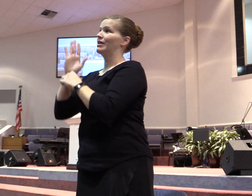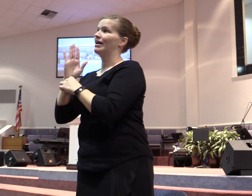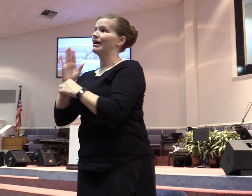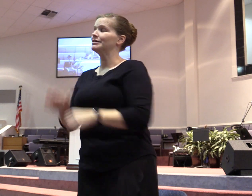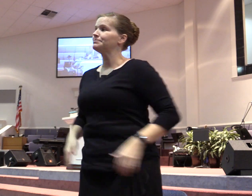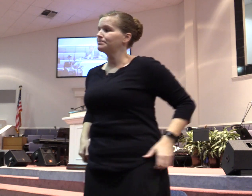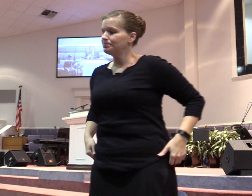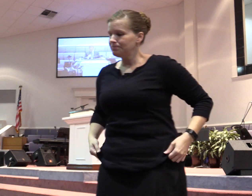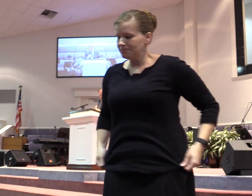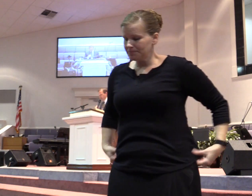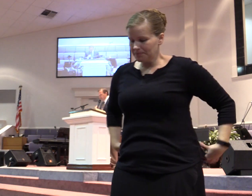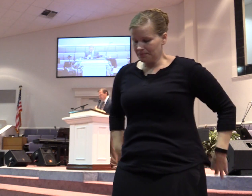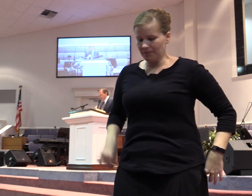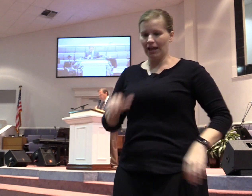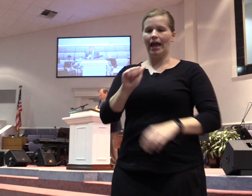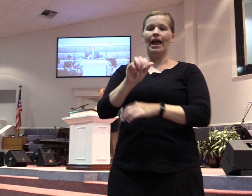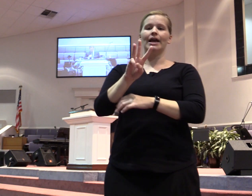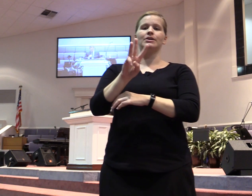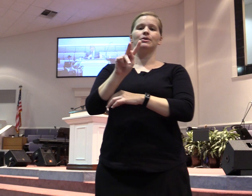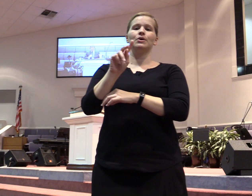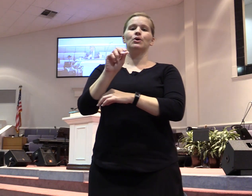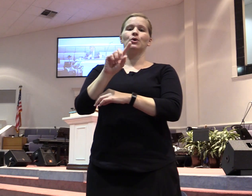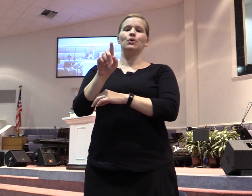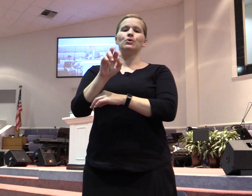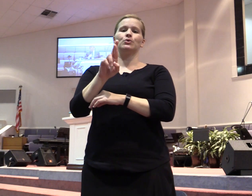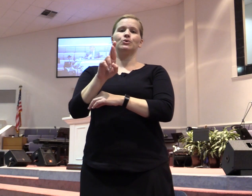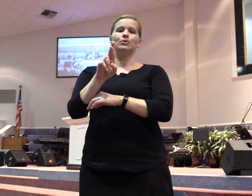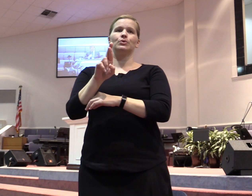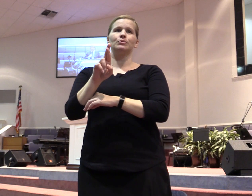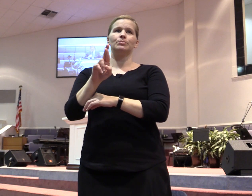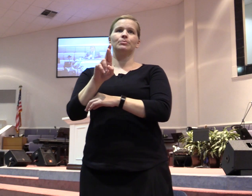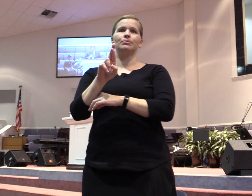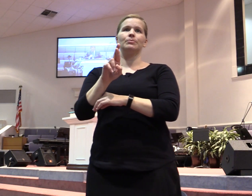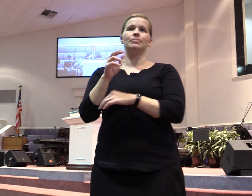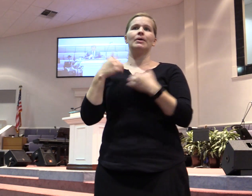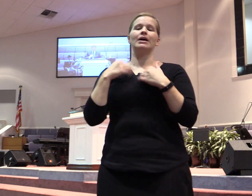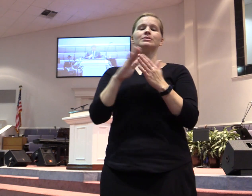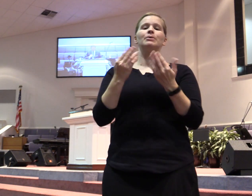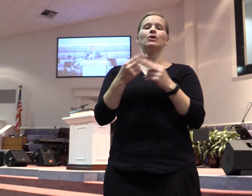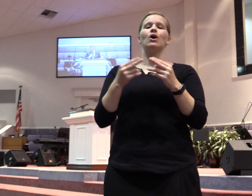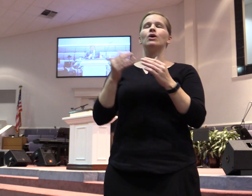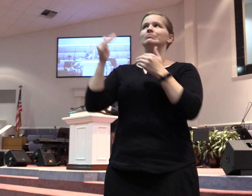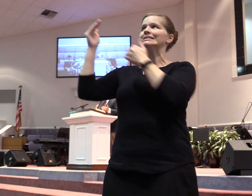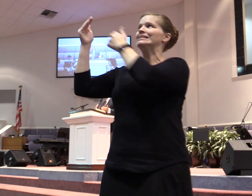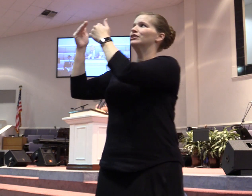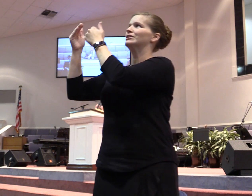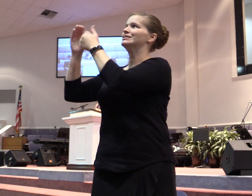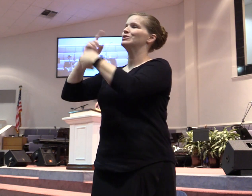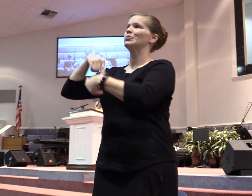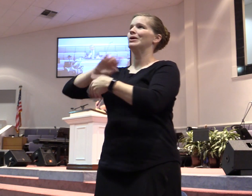A.W. Tozer said it like this. He has a book called Nearness is Likeness. He said the more we are like God, the nearer